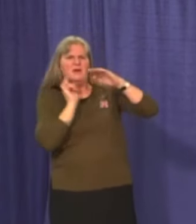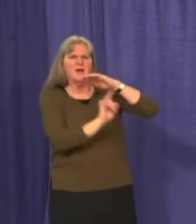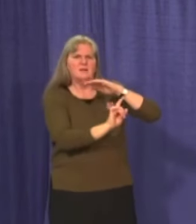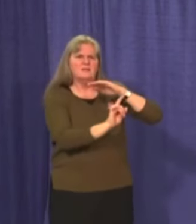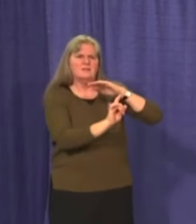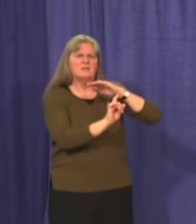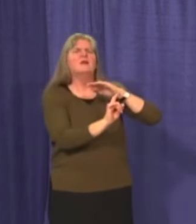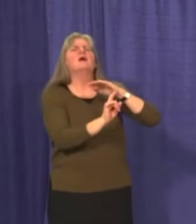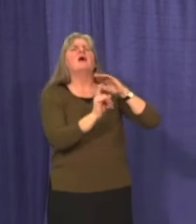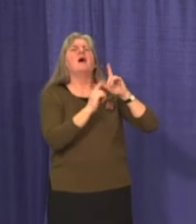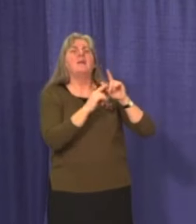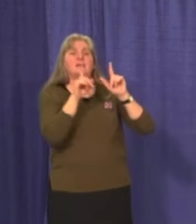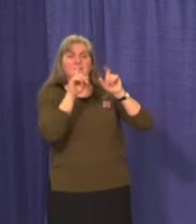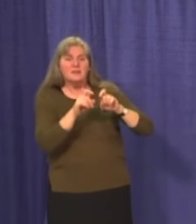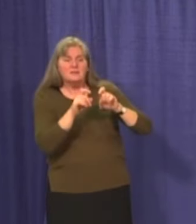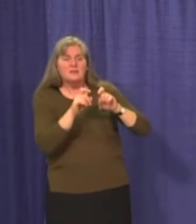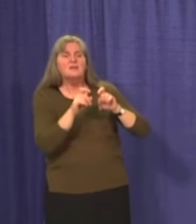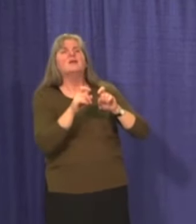test result.